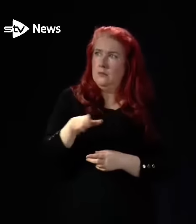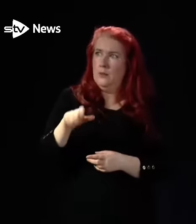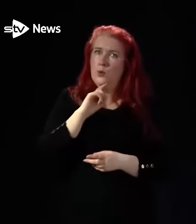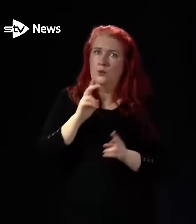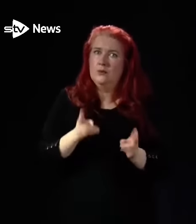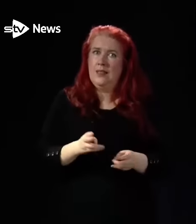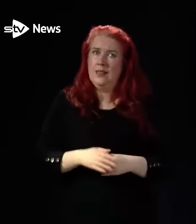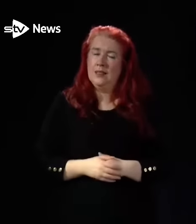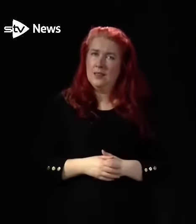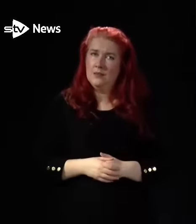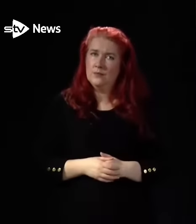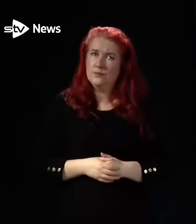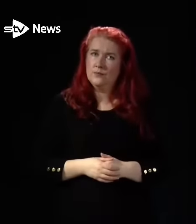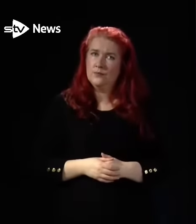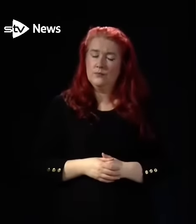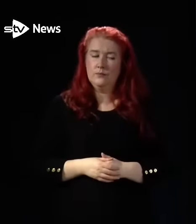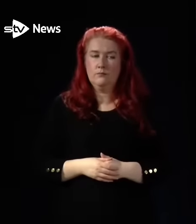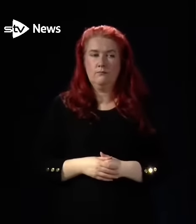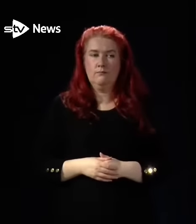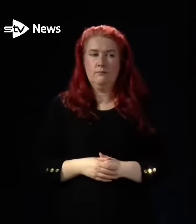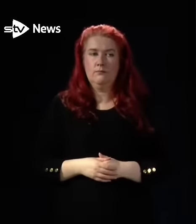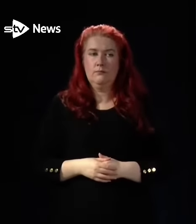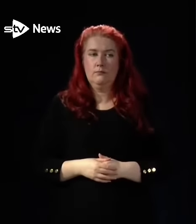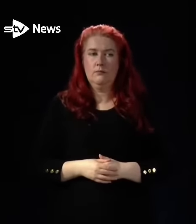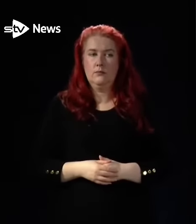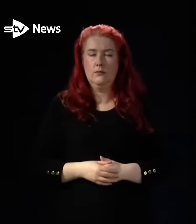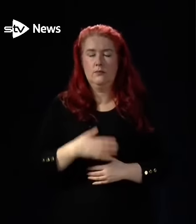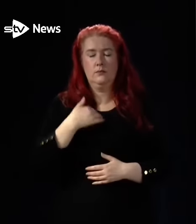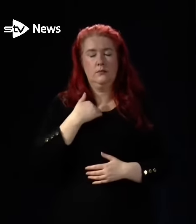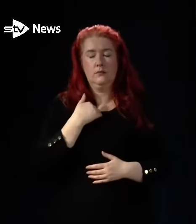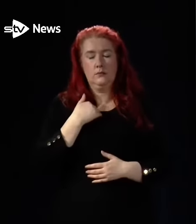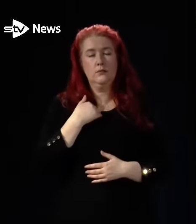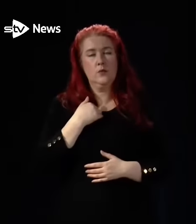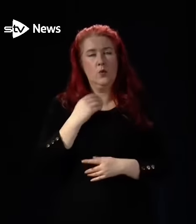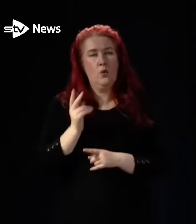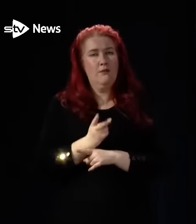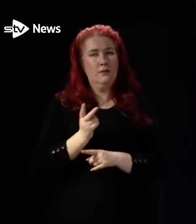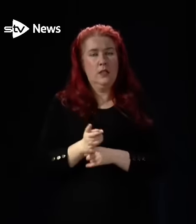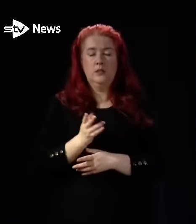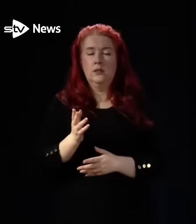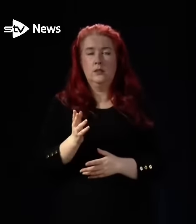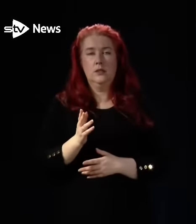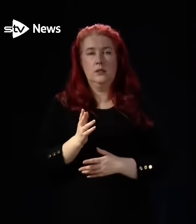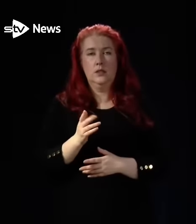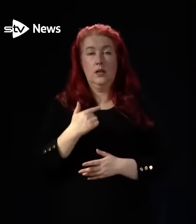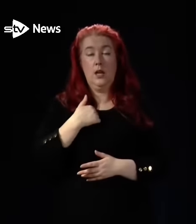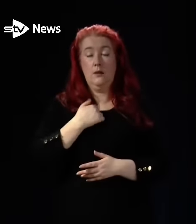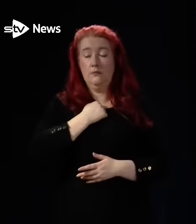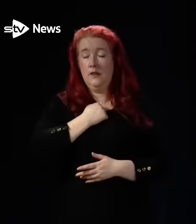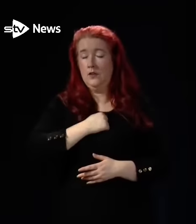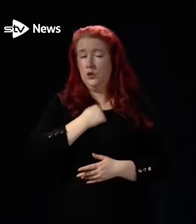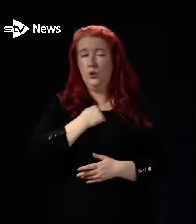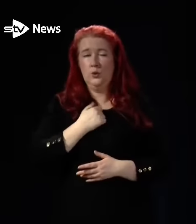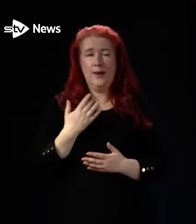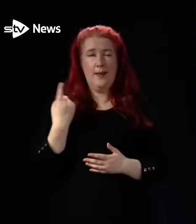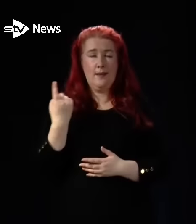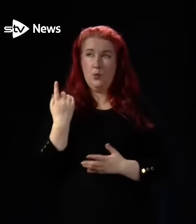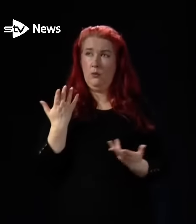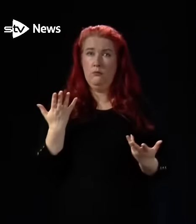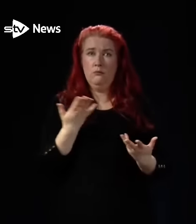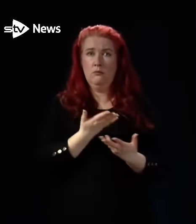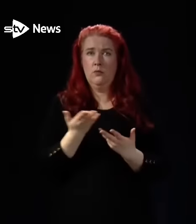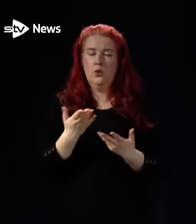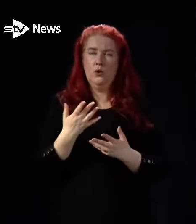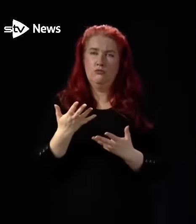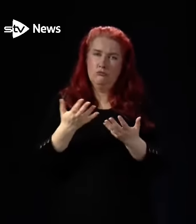Well, I have very often, and will readily say again, I'm very sorry to anybody who doesn't get the